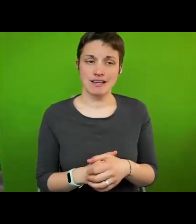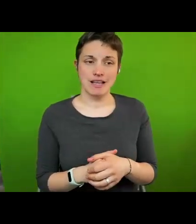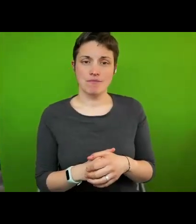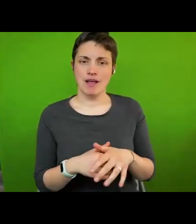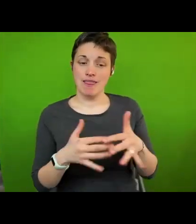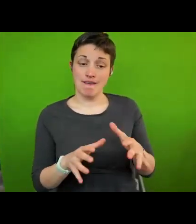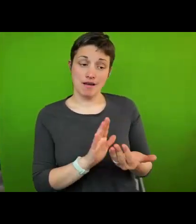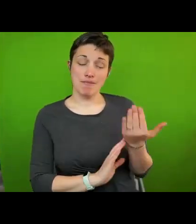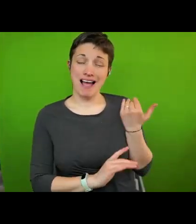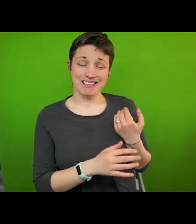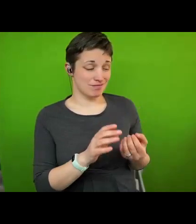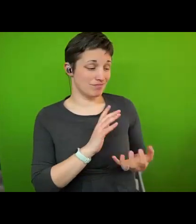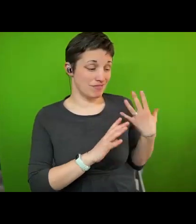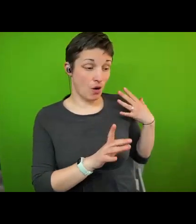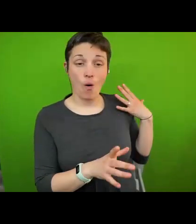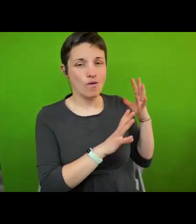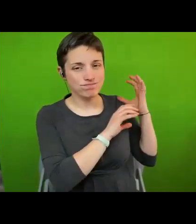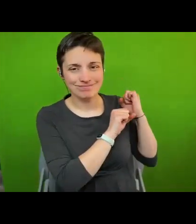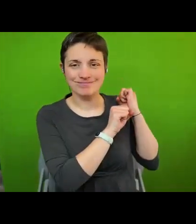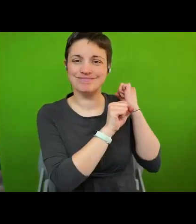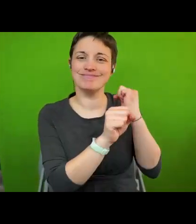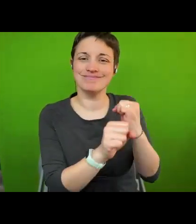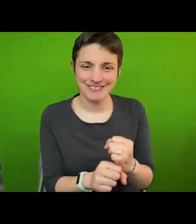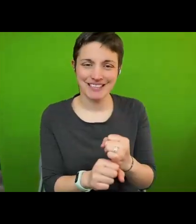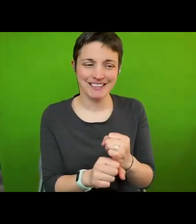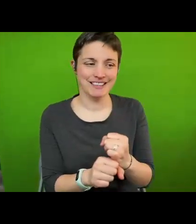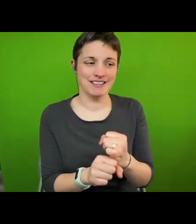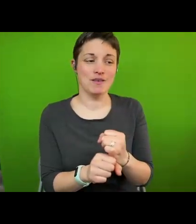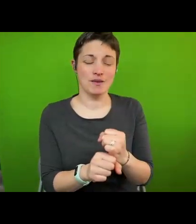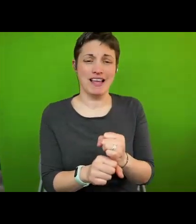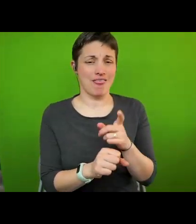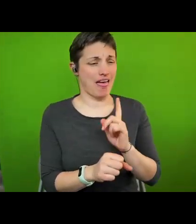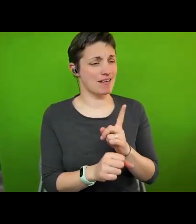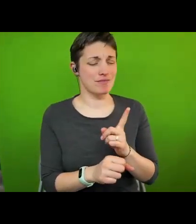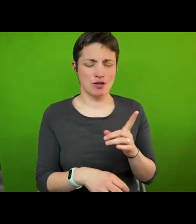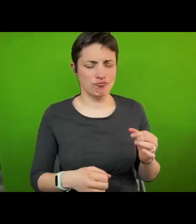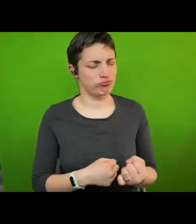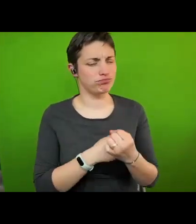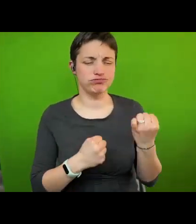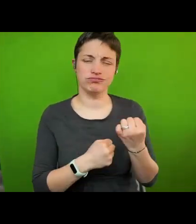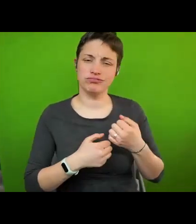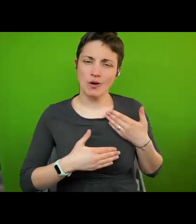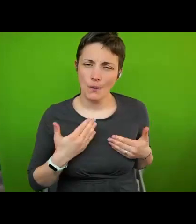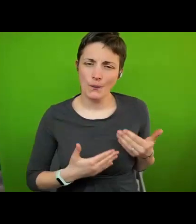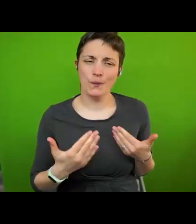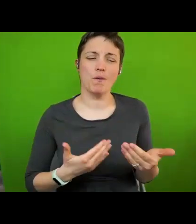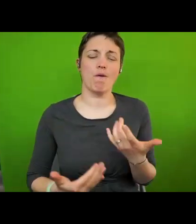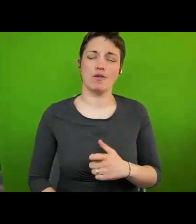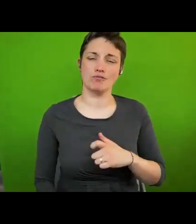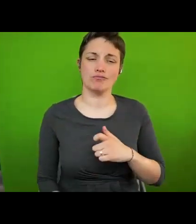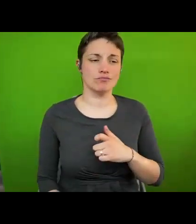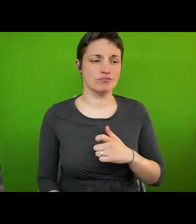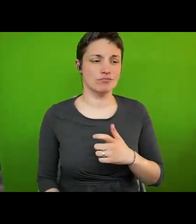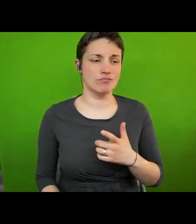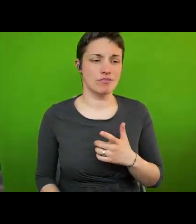the line with u.n sdgs is a very strong driver for many human rights initiatives on the local level and